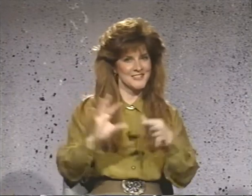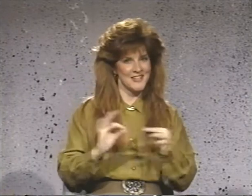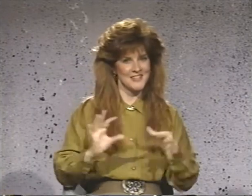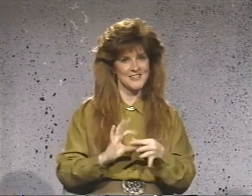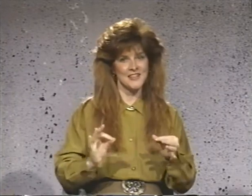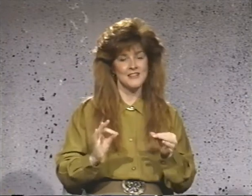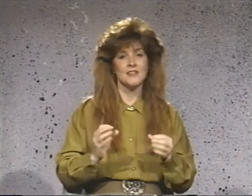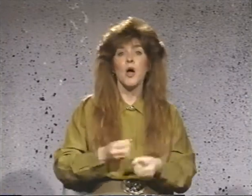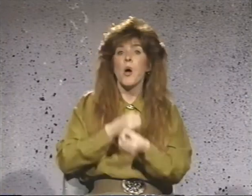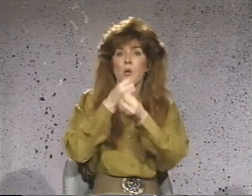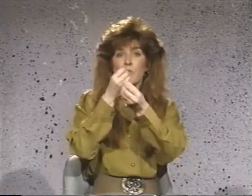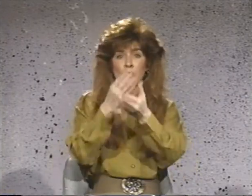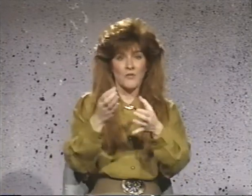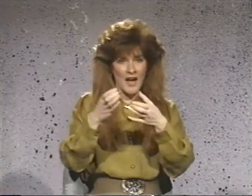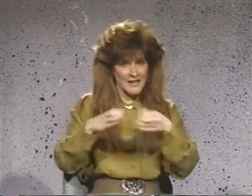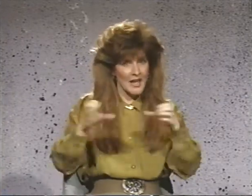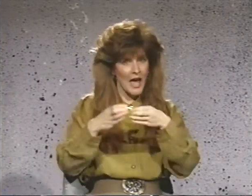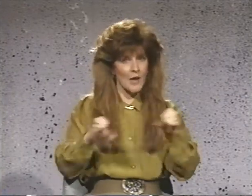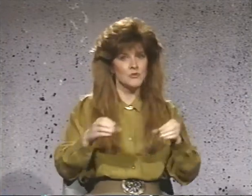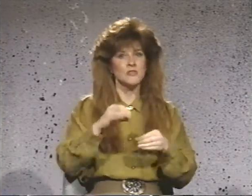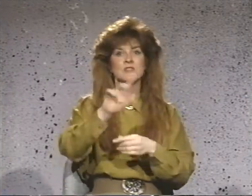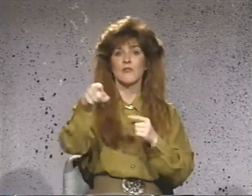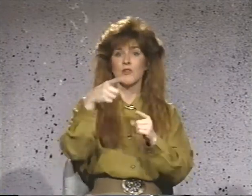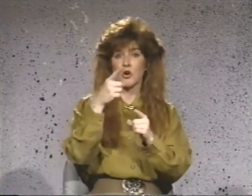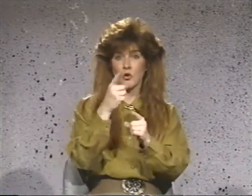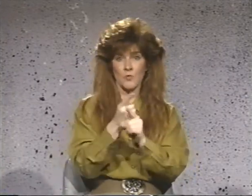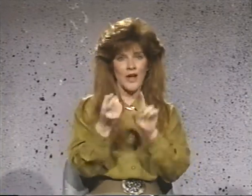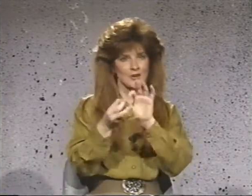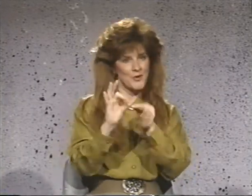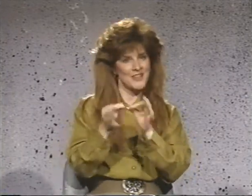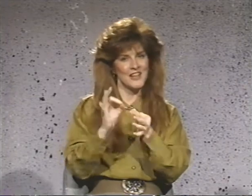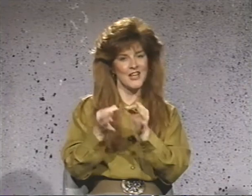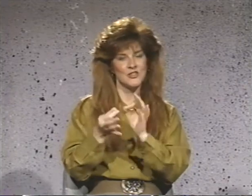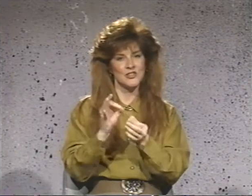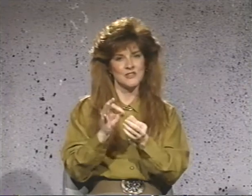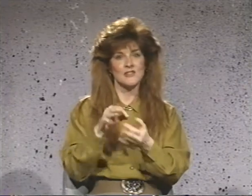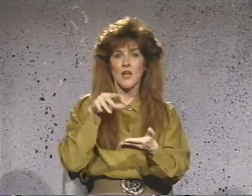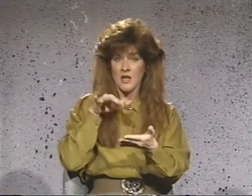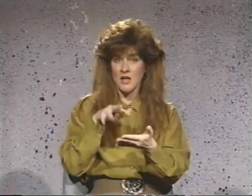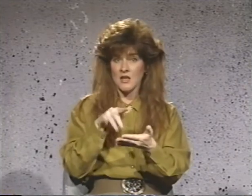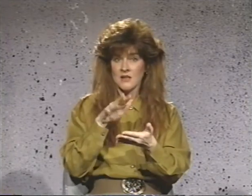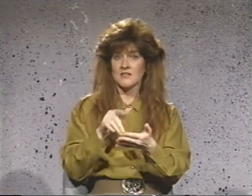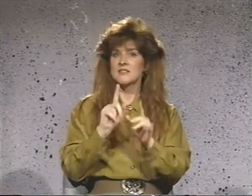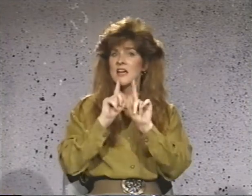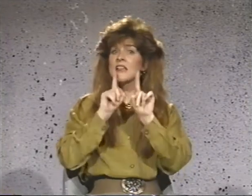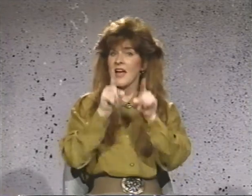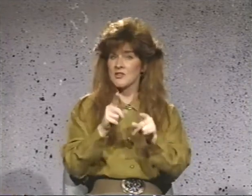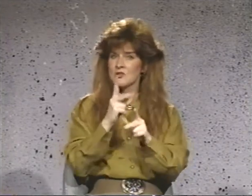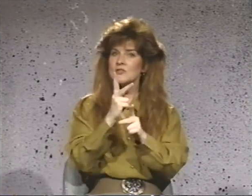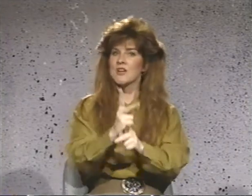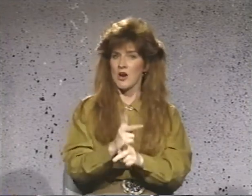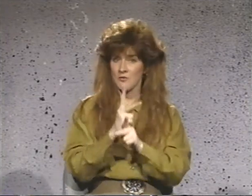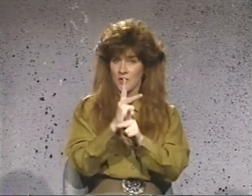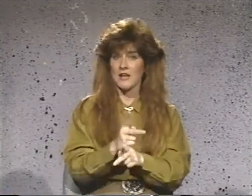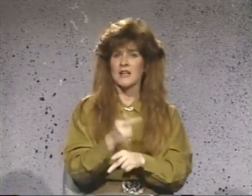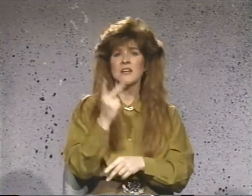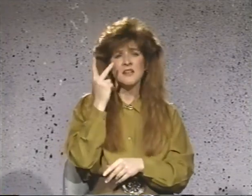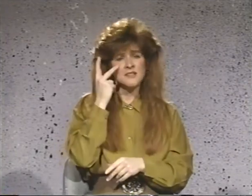sentences, providing captions of the correct translations. Study the answers carefully carefully to